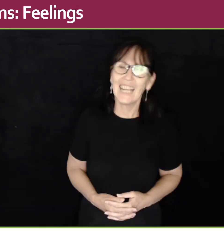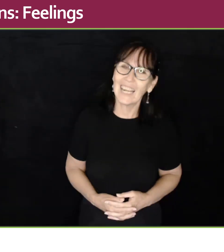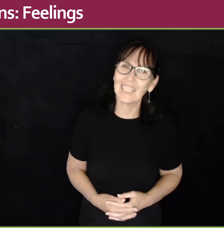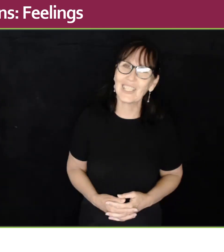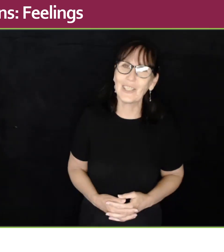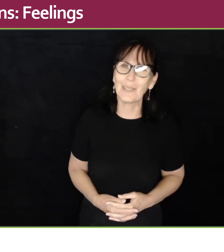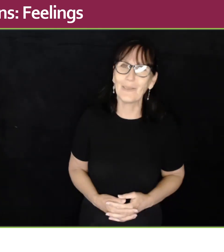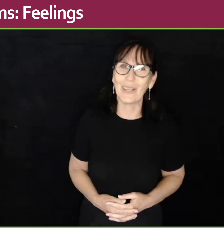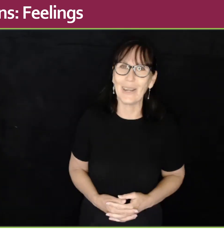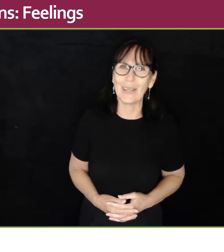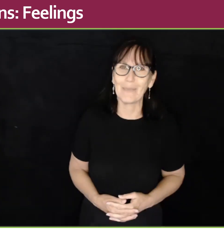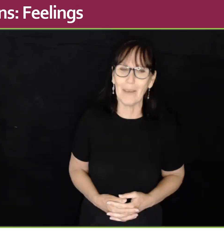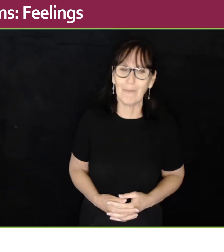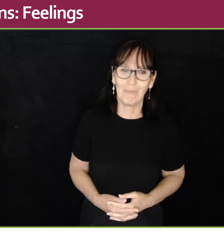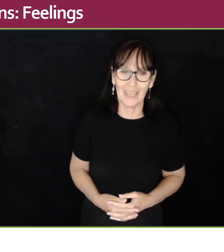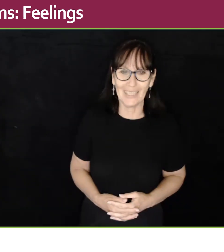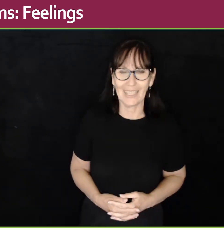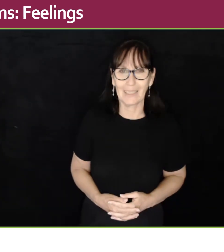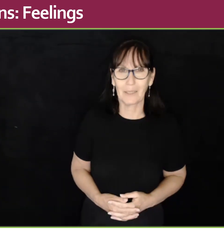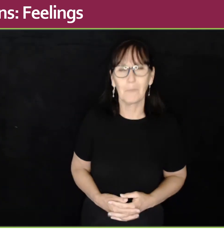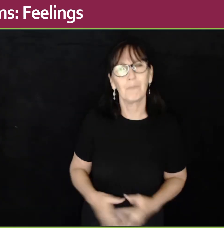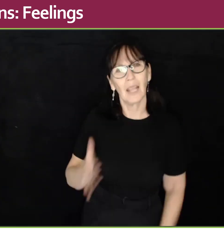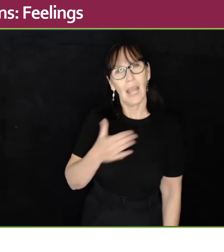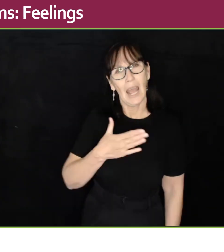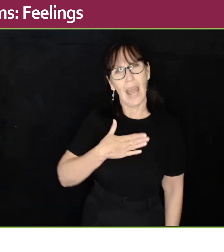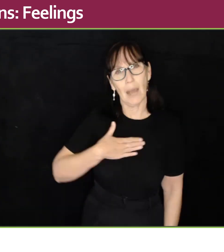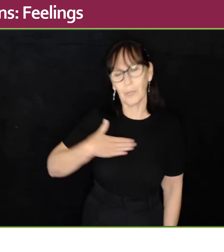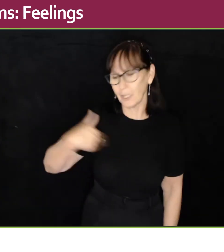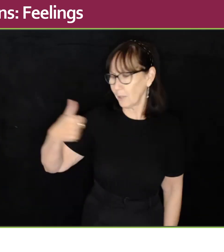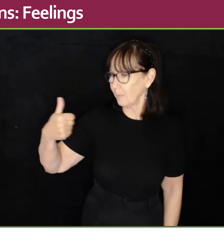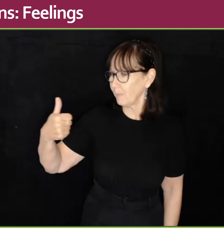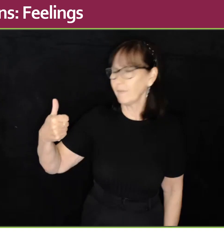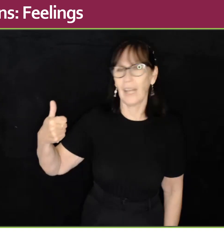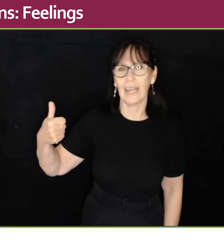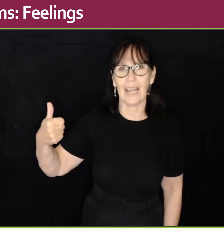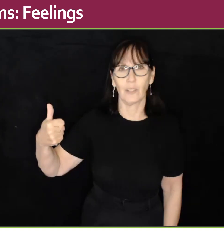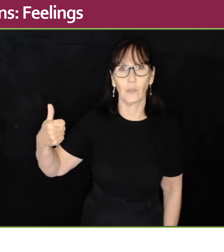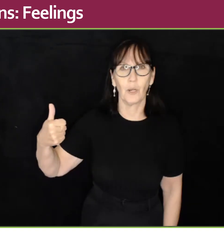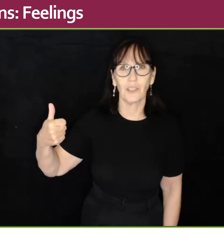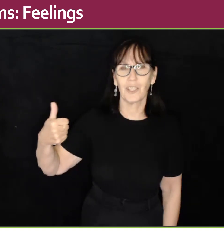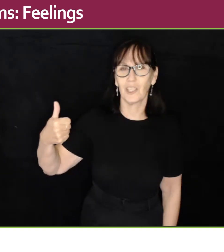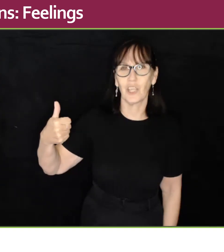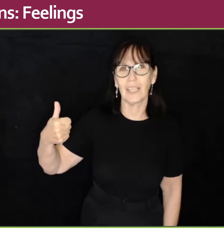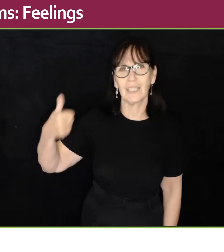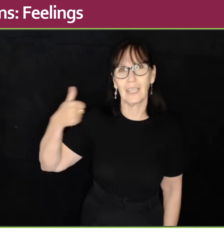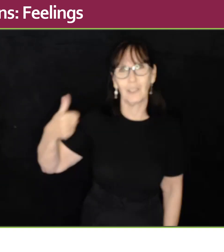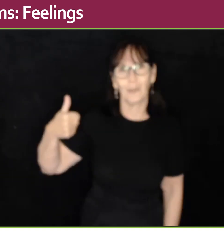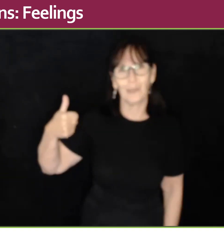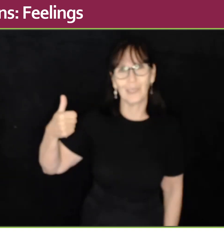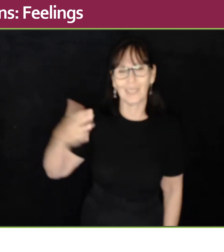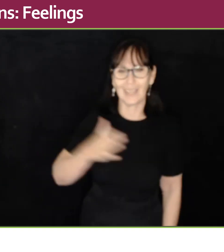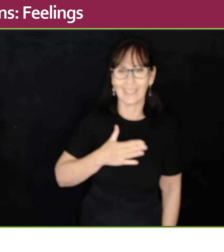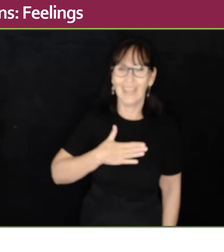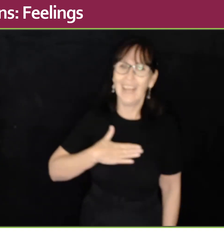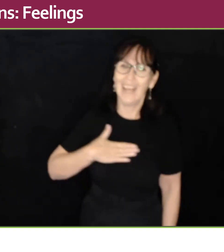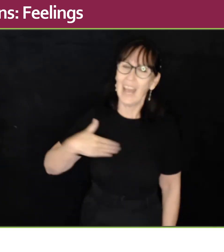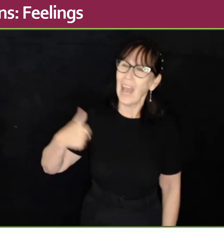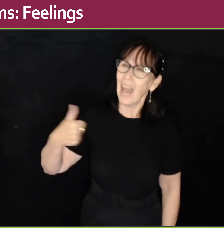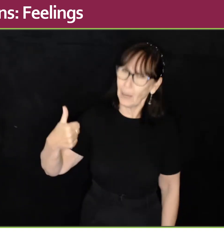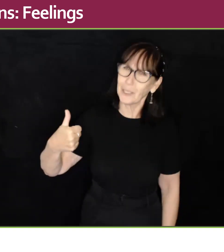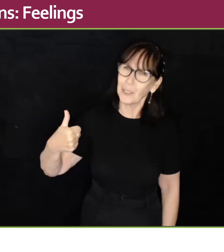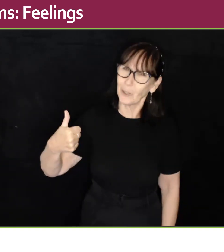Now let's do some signing about feelings. How are you? Flat hand across the chest into a good sign.